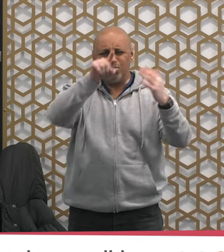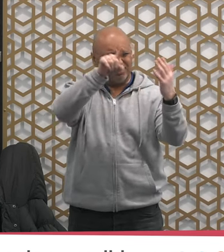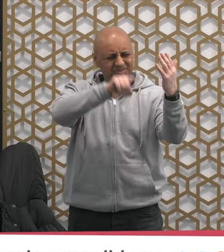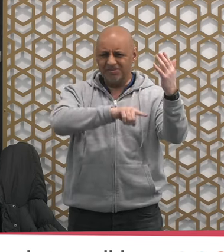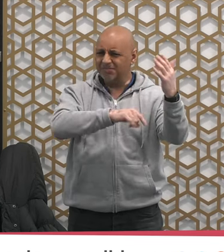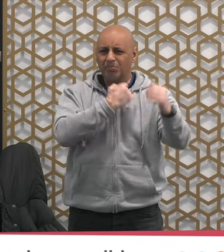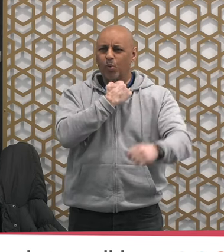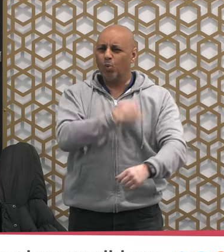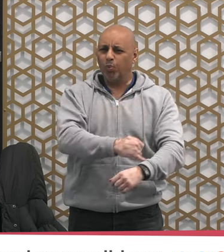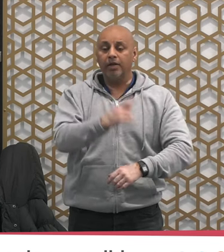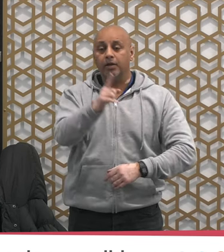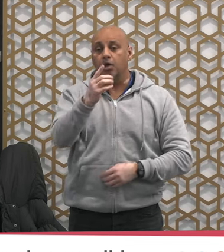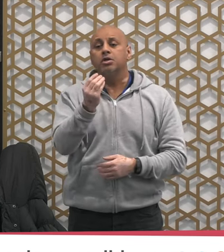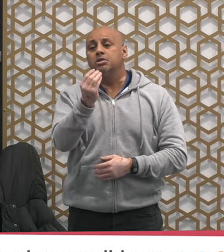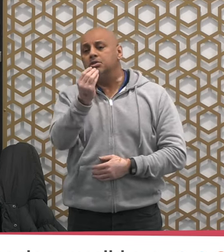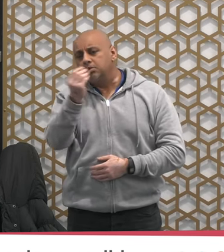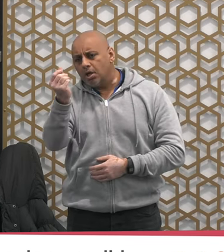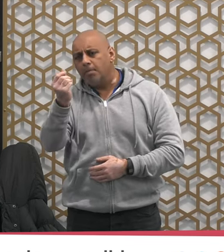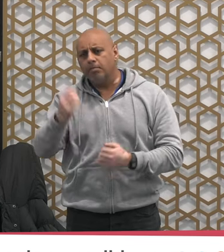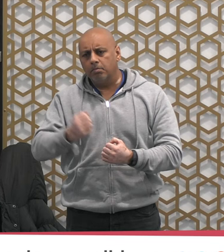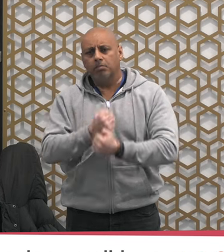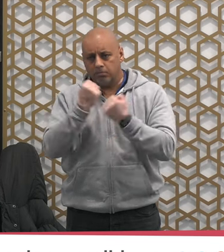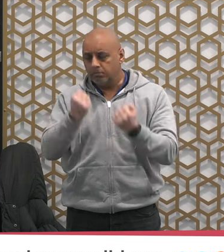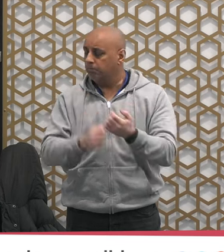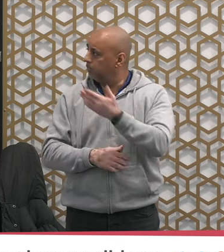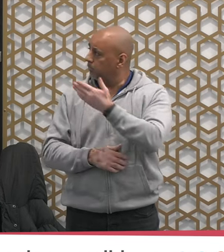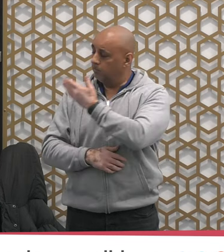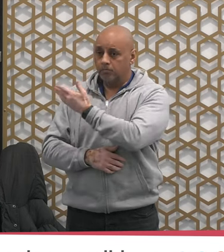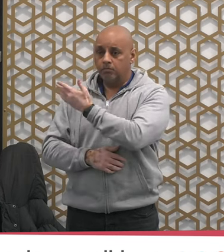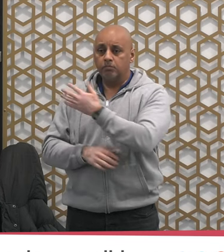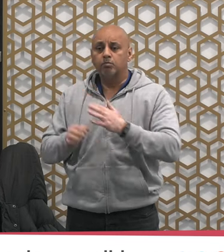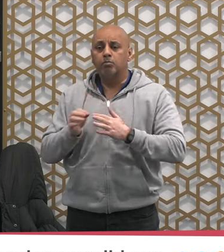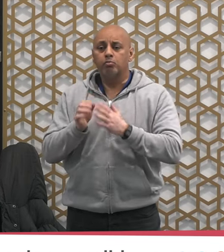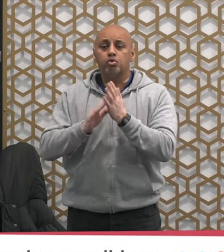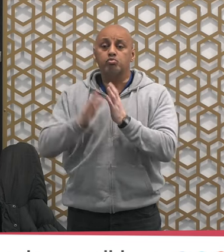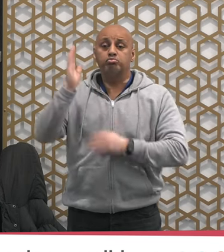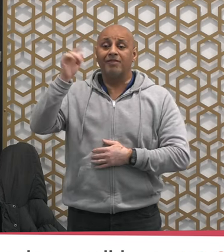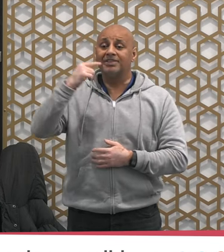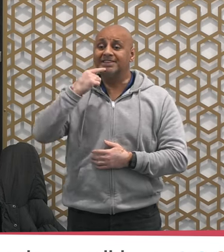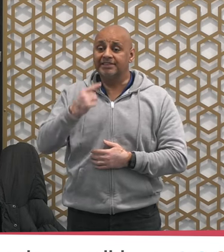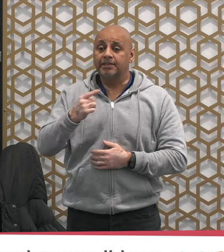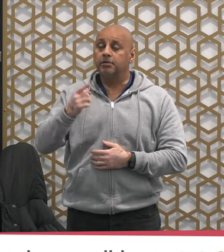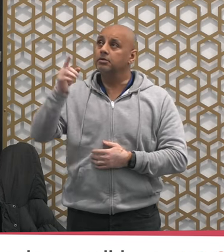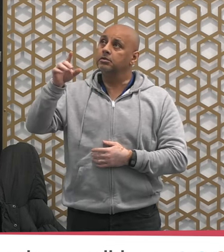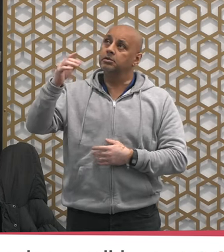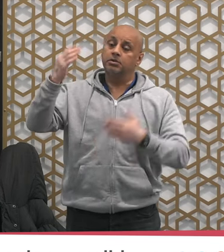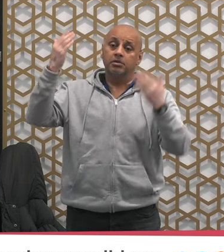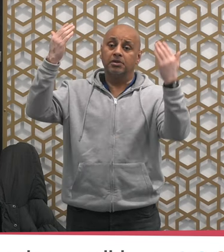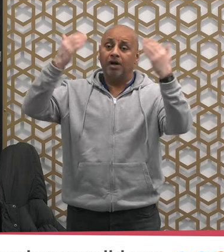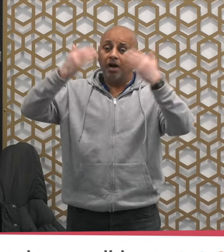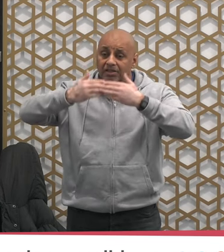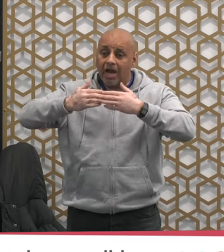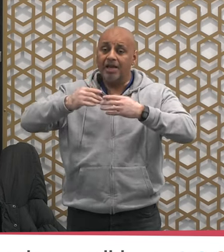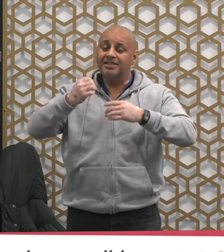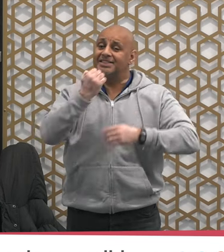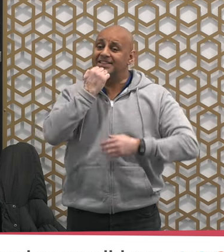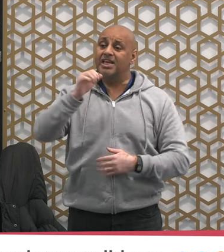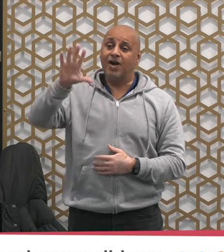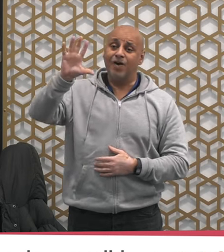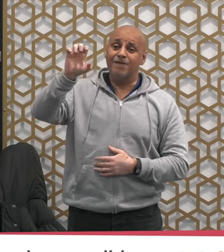sallallahu alayhi wa sallam said that on the 15th night of the month of Shaban Allah subhanahu wa ta'ala forgives